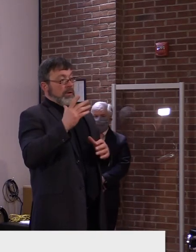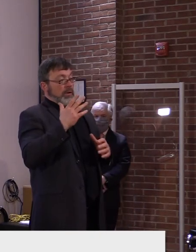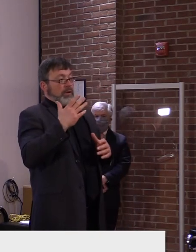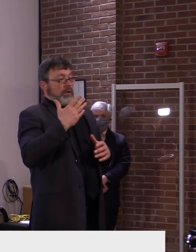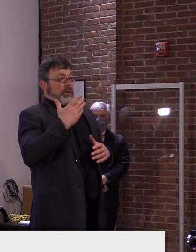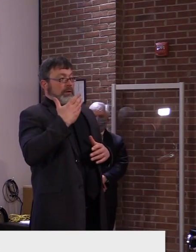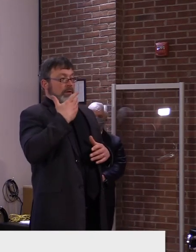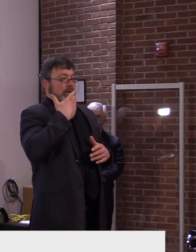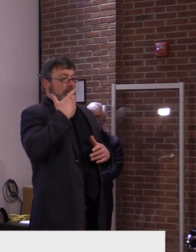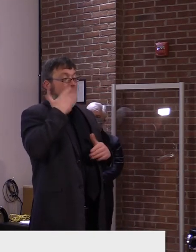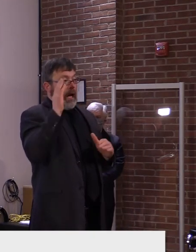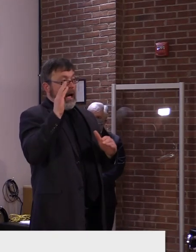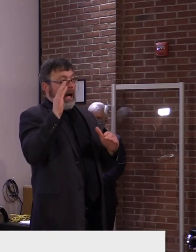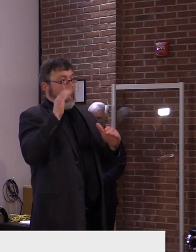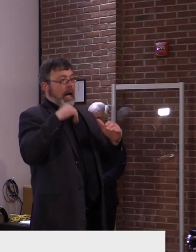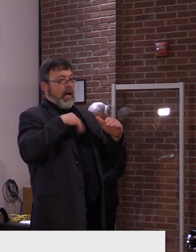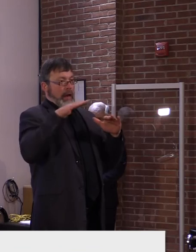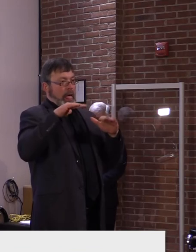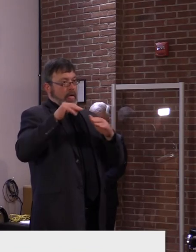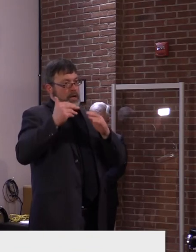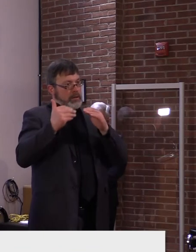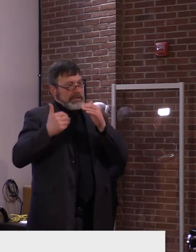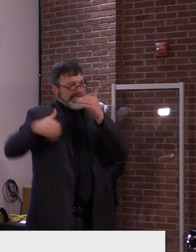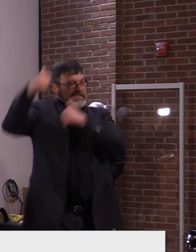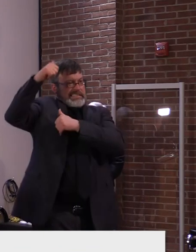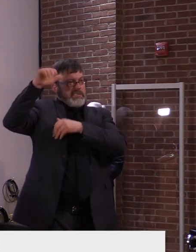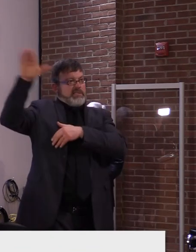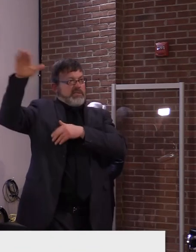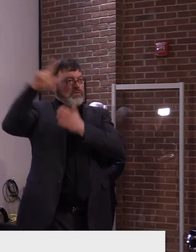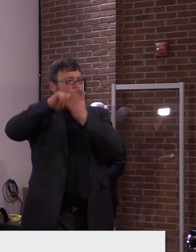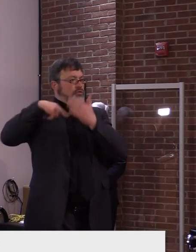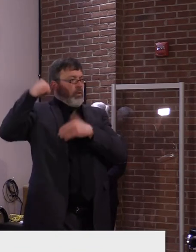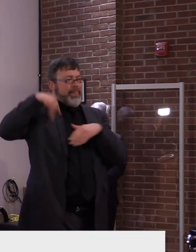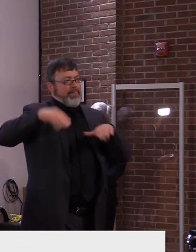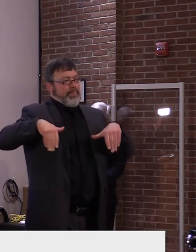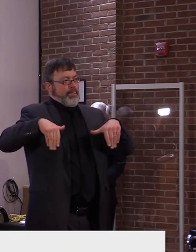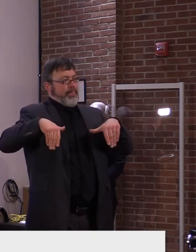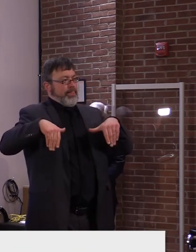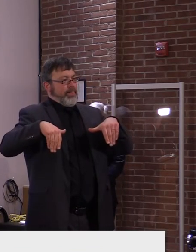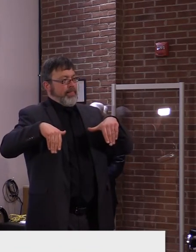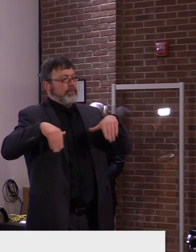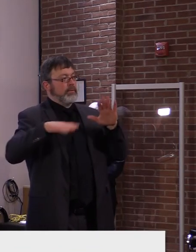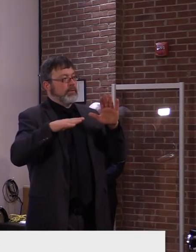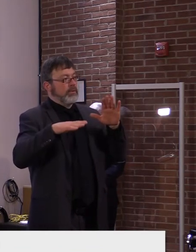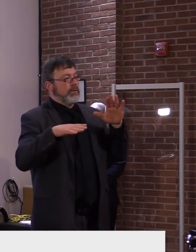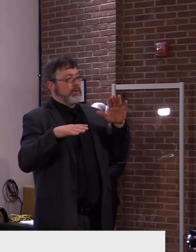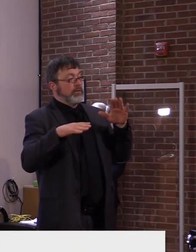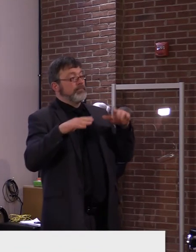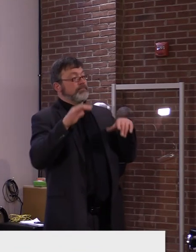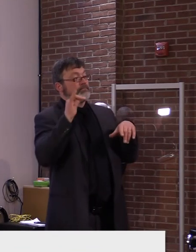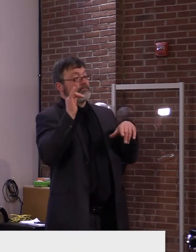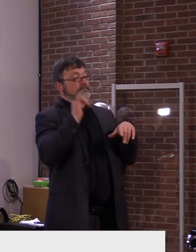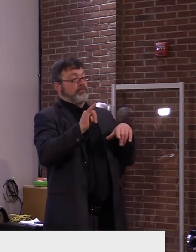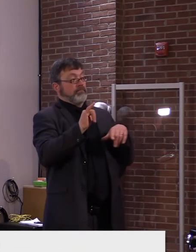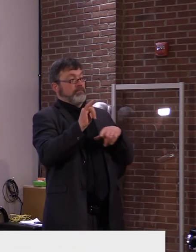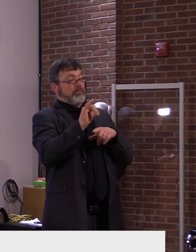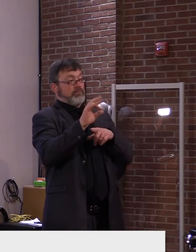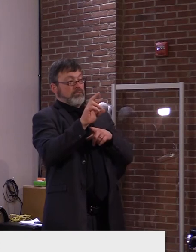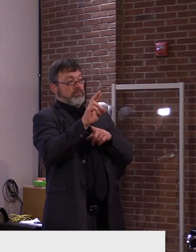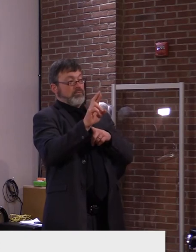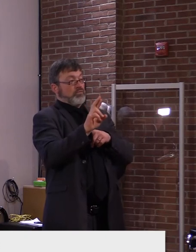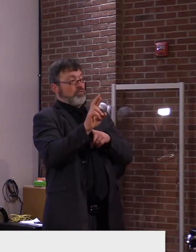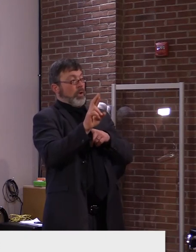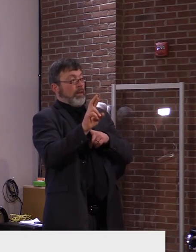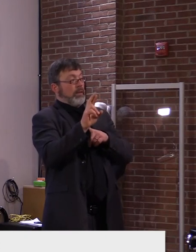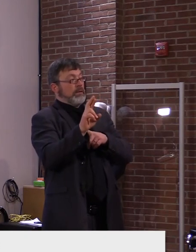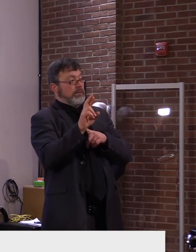in particular and it was the Rutland gym. Um, and that actually went to court, I believe, and there was a decision made there and